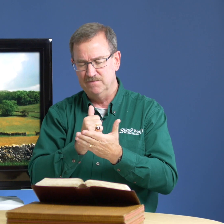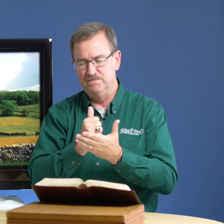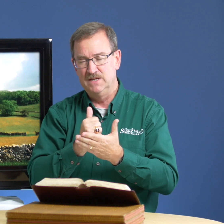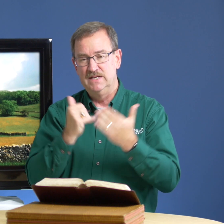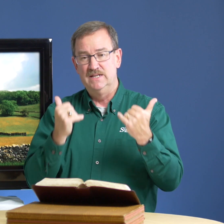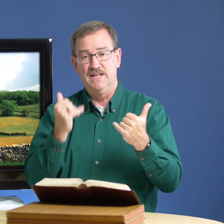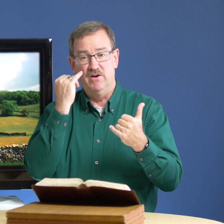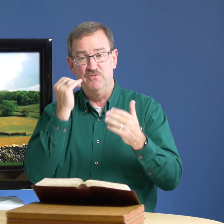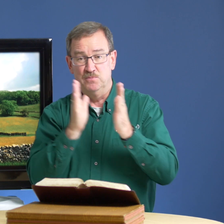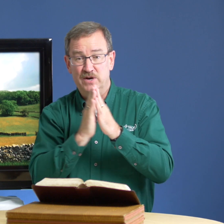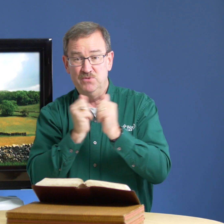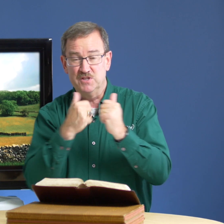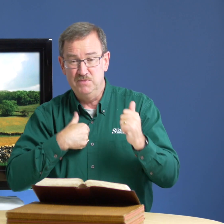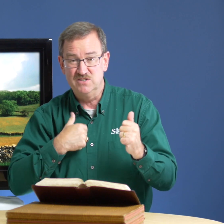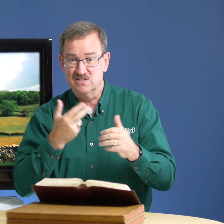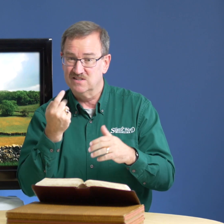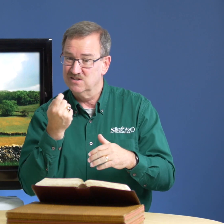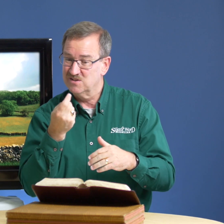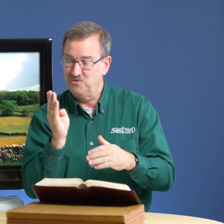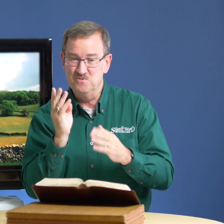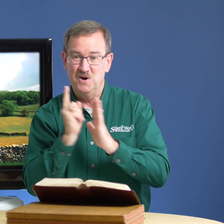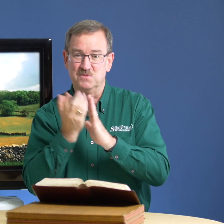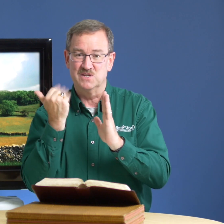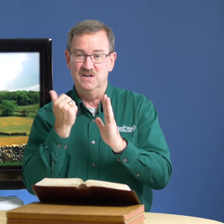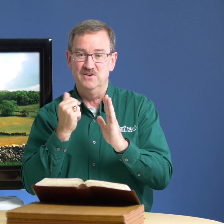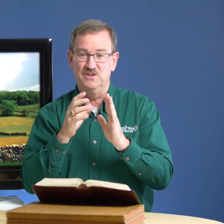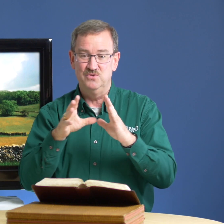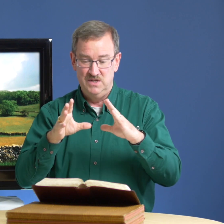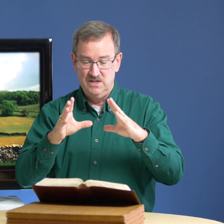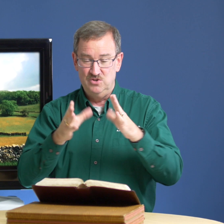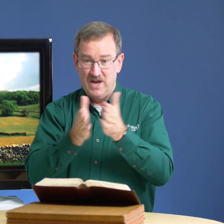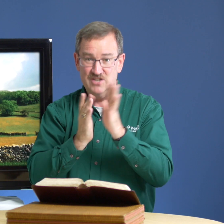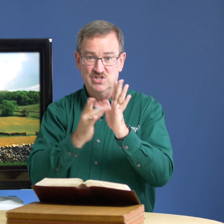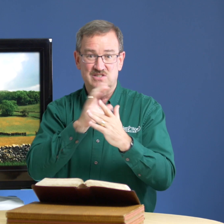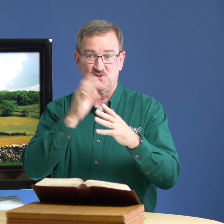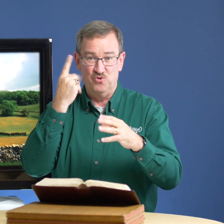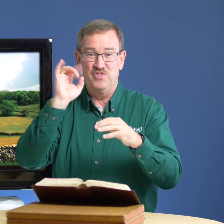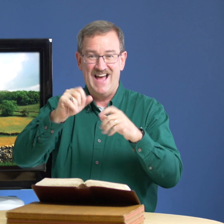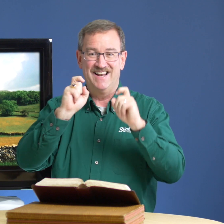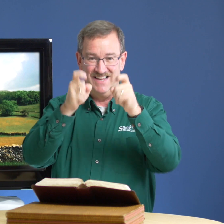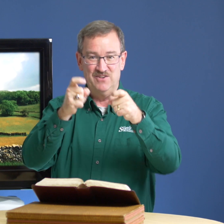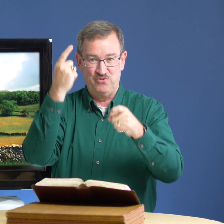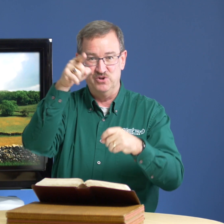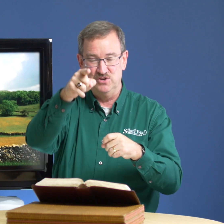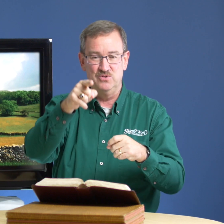now if you prayed with me just just a few moments ago and you you asked jesus for that gift for you